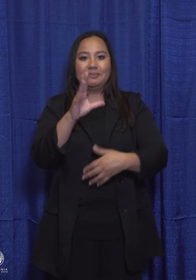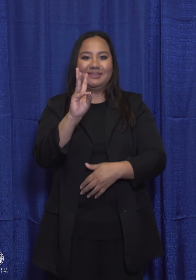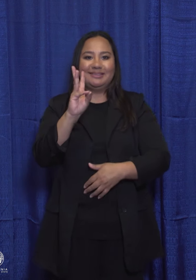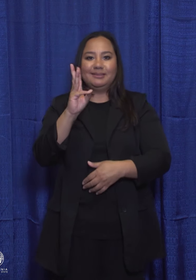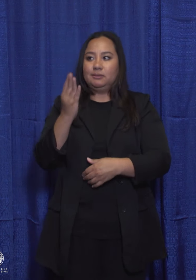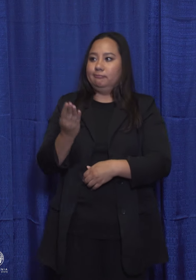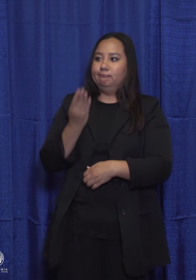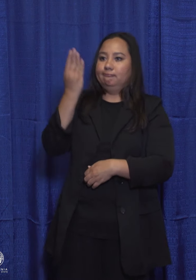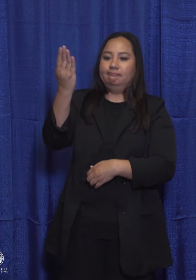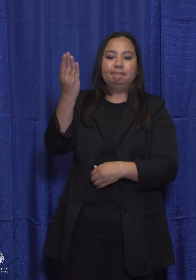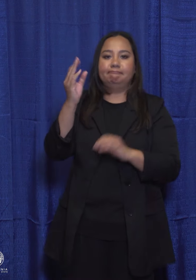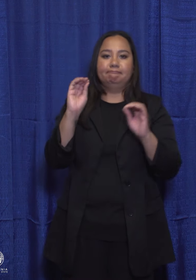submitted. Thank you.